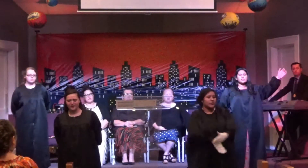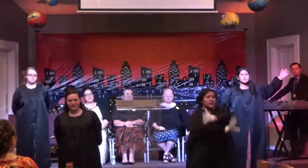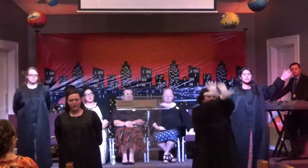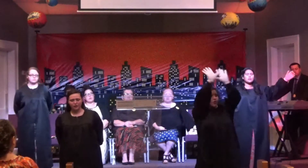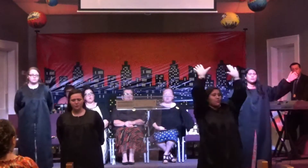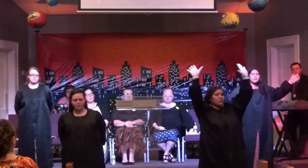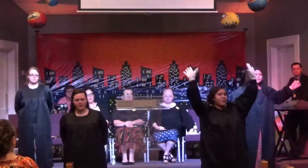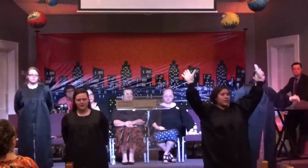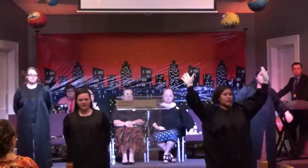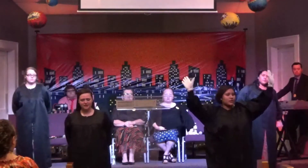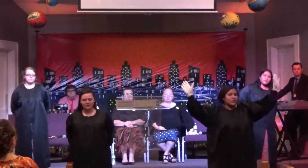in the open